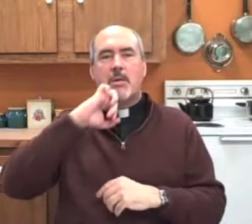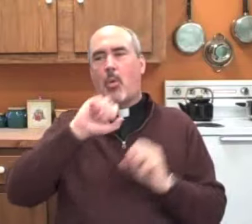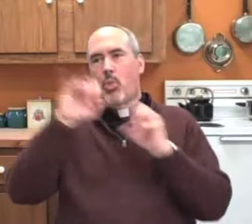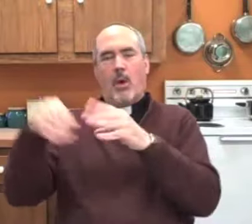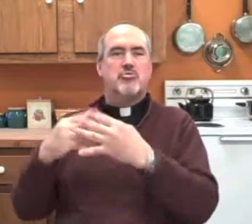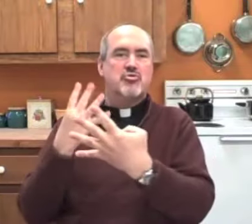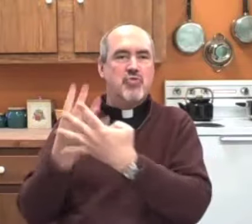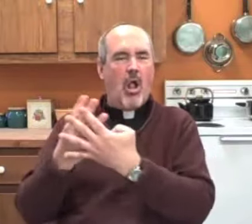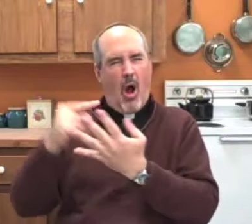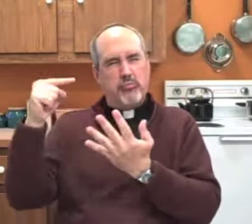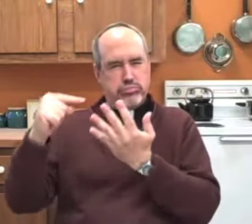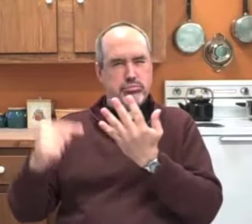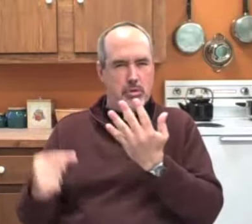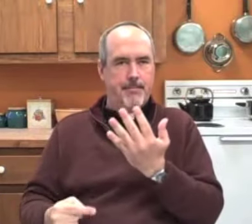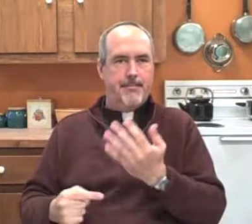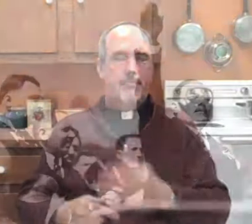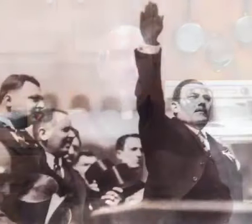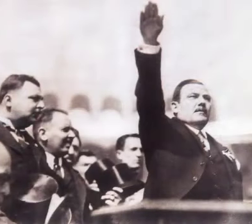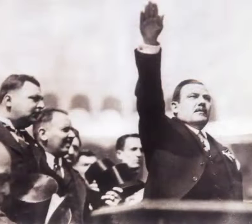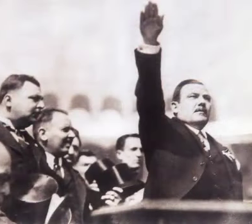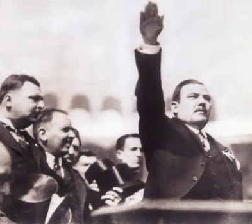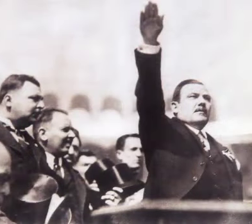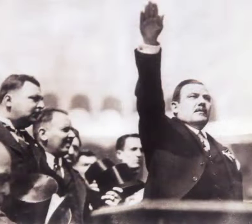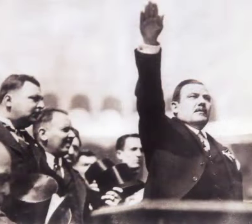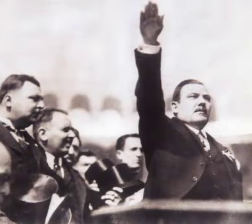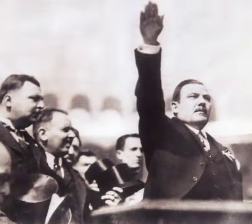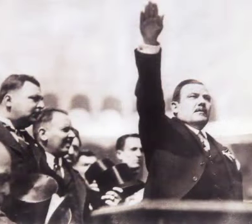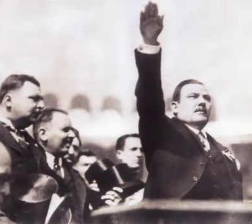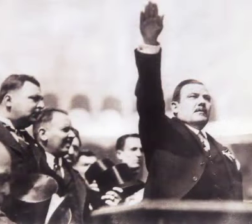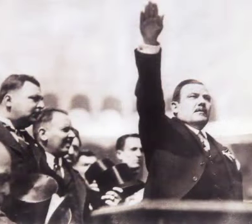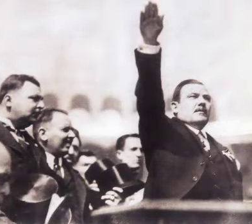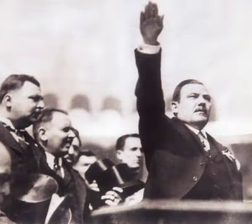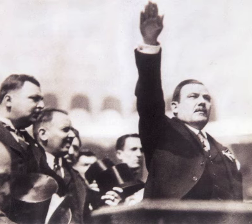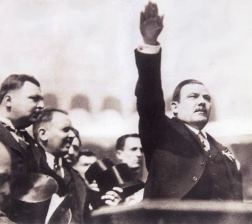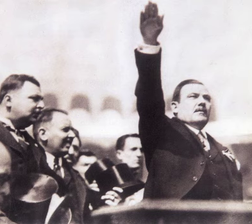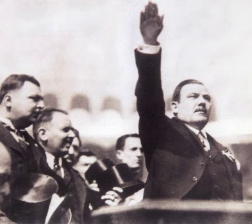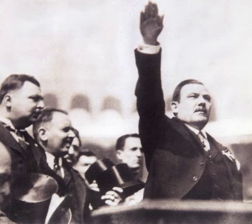Catholics, priests, bishops. and they were either imprisoned or assassinated.